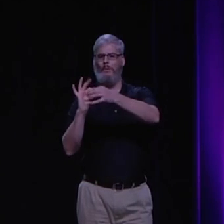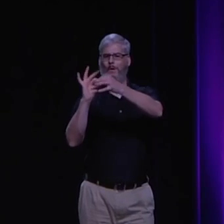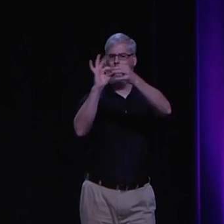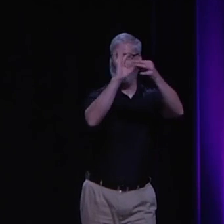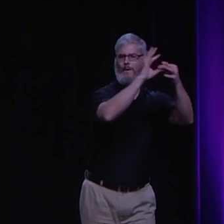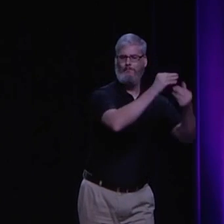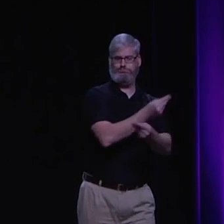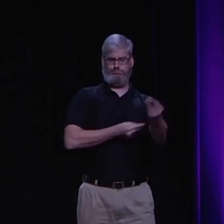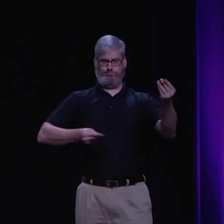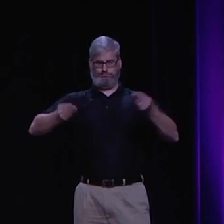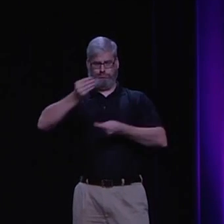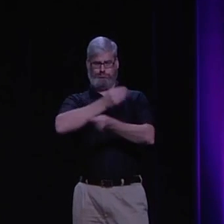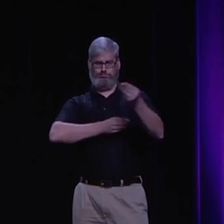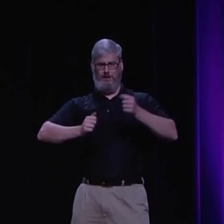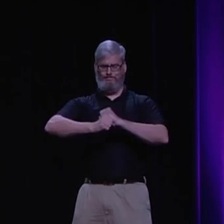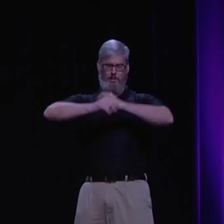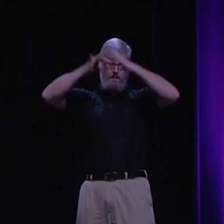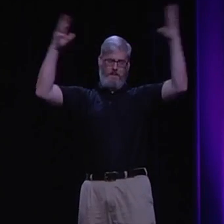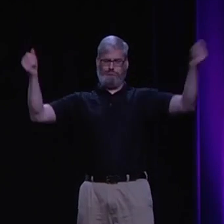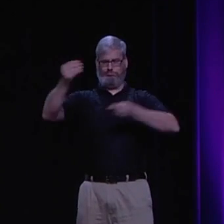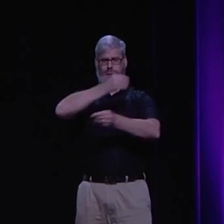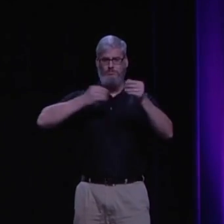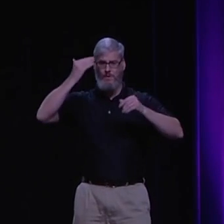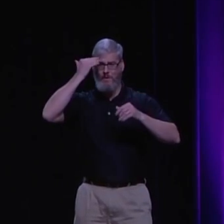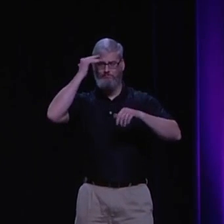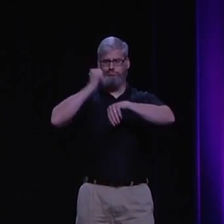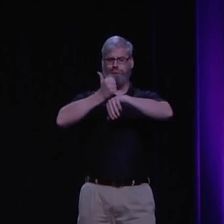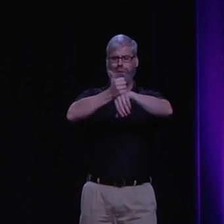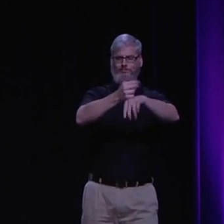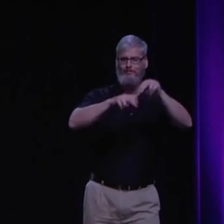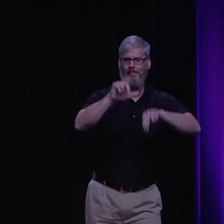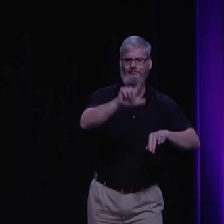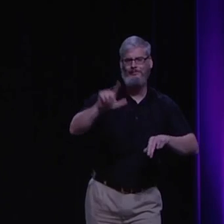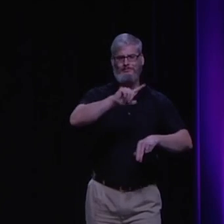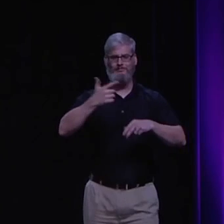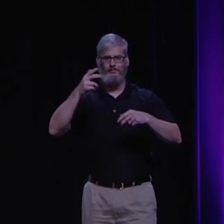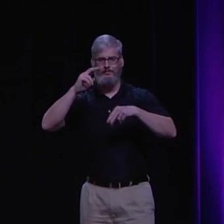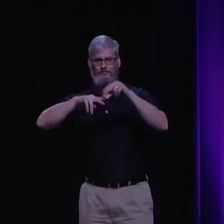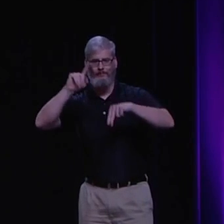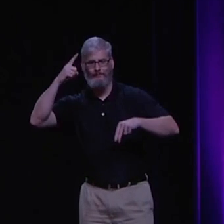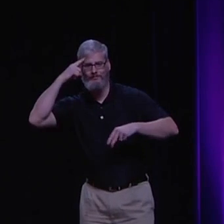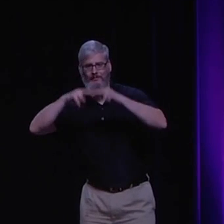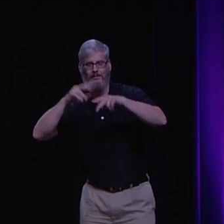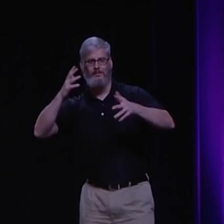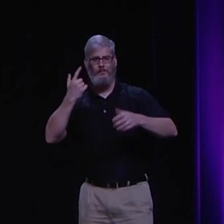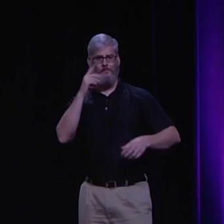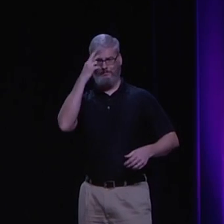they took over the Mediterranean Sea and really improved trade, they built libraries, they